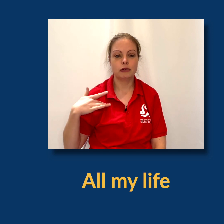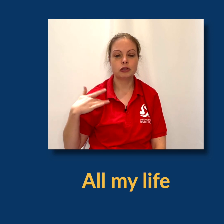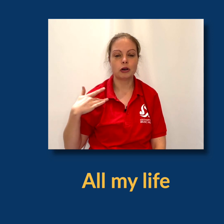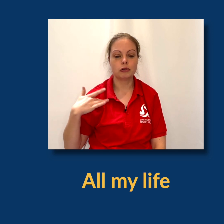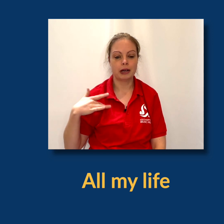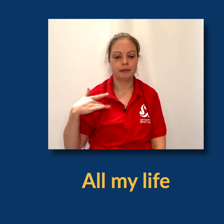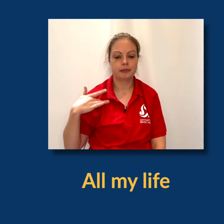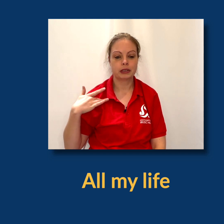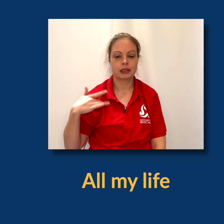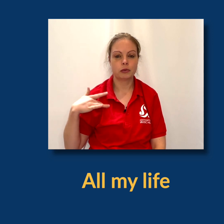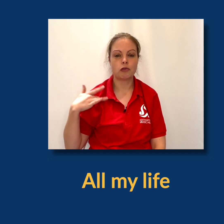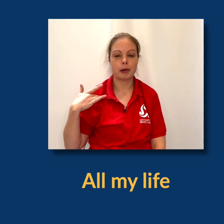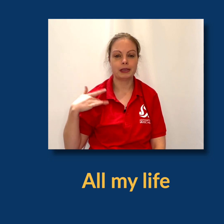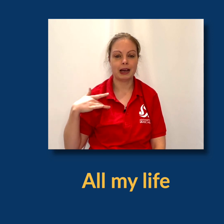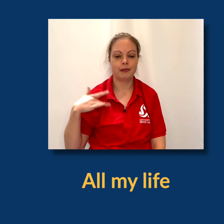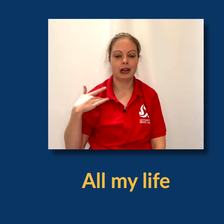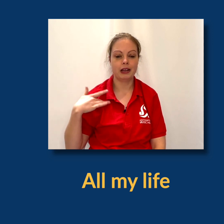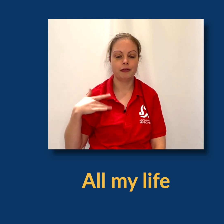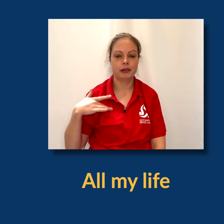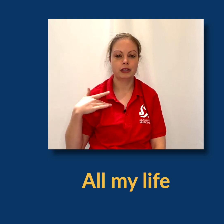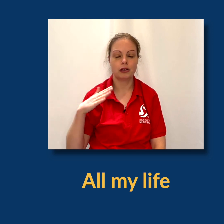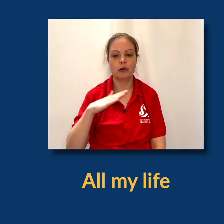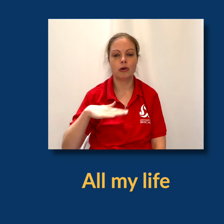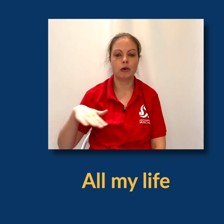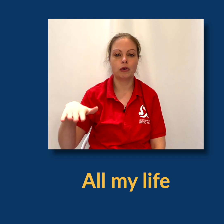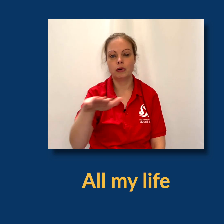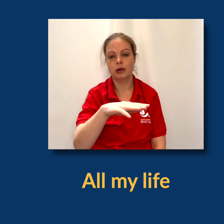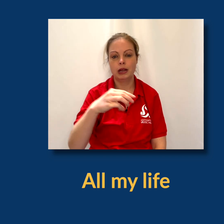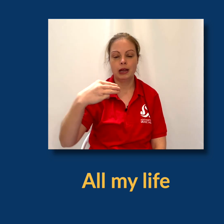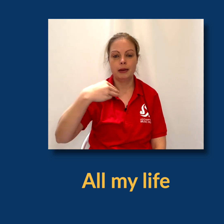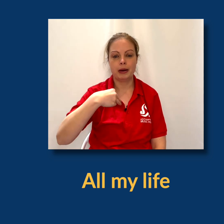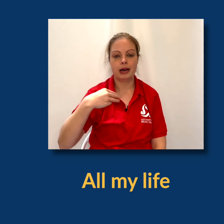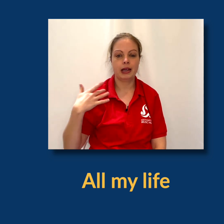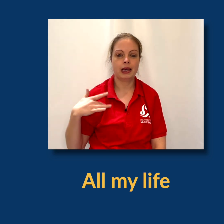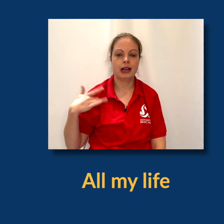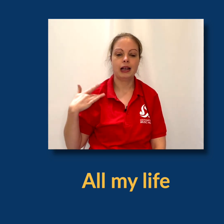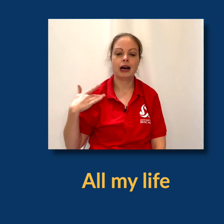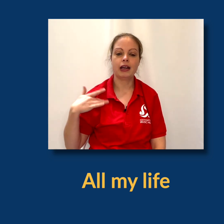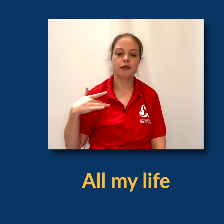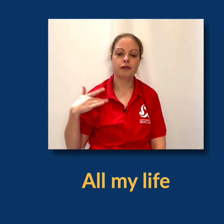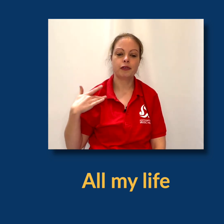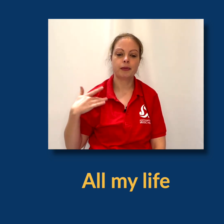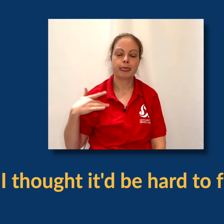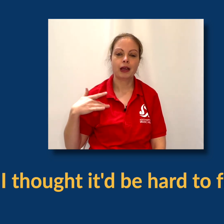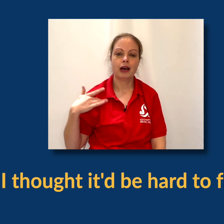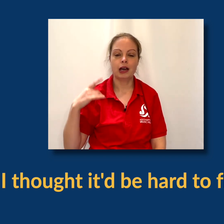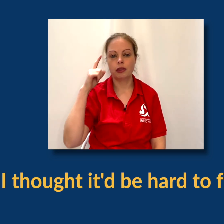near your shoulder. This is rub up and down for life. So all my life,